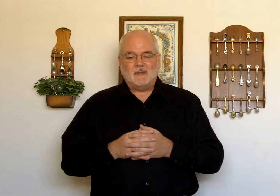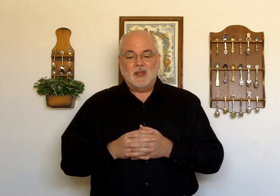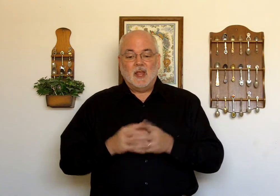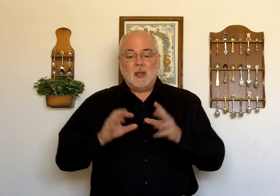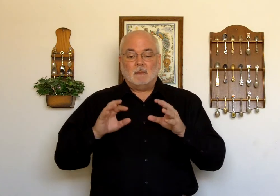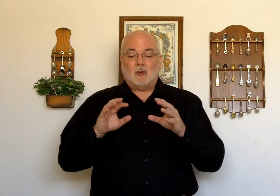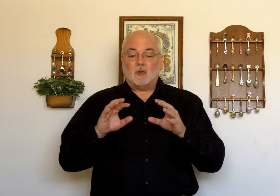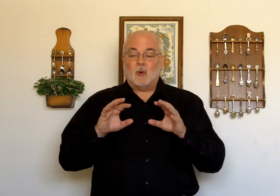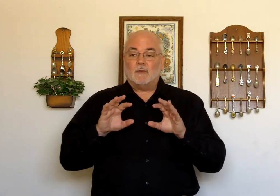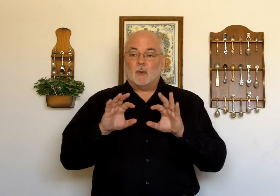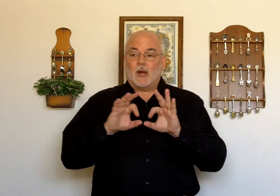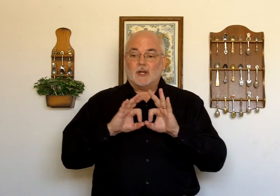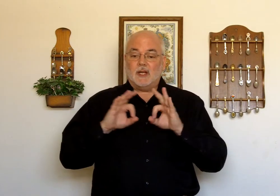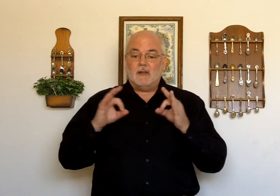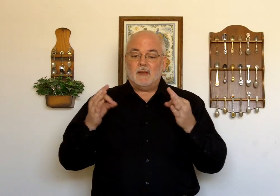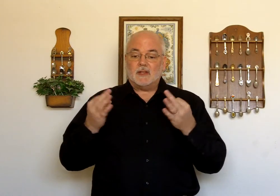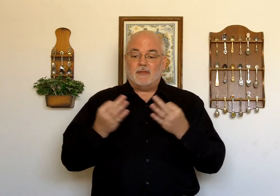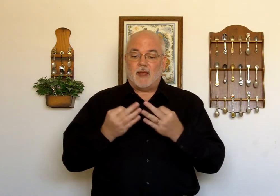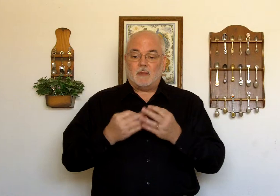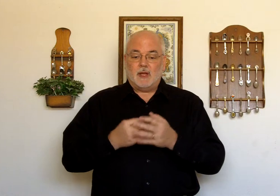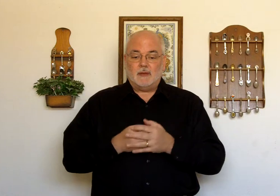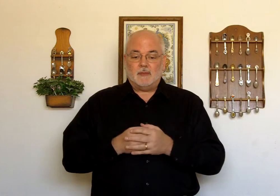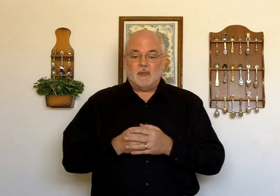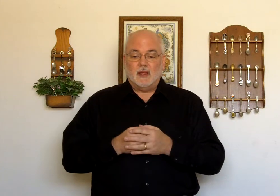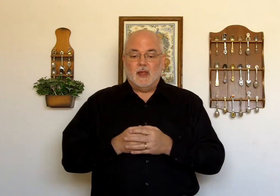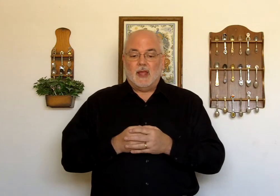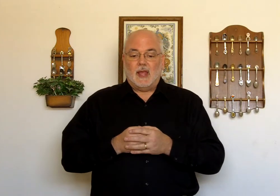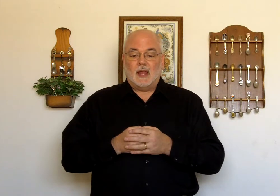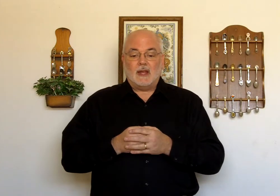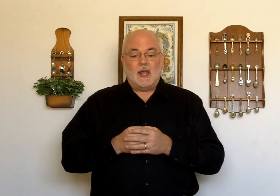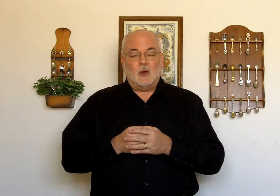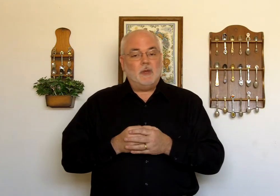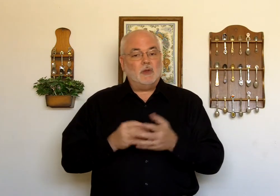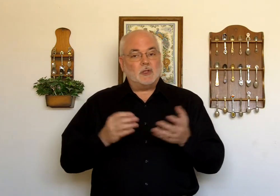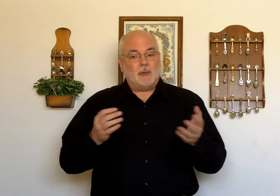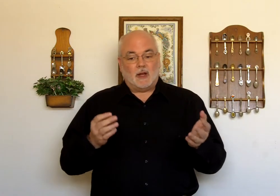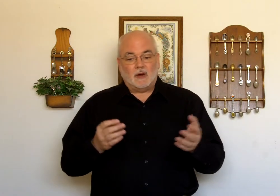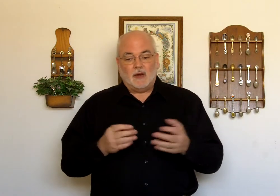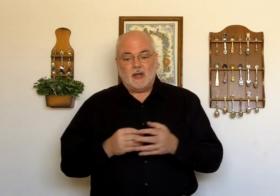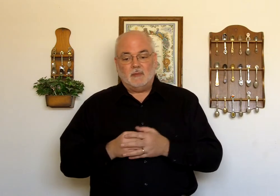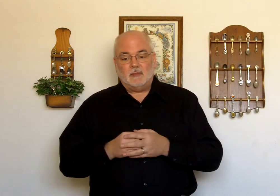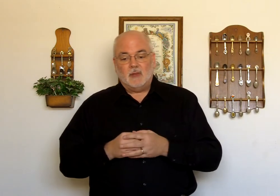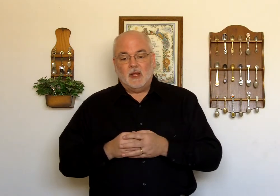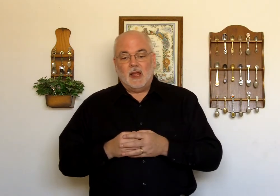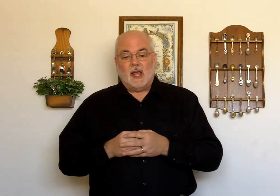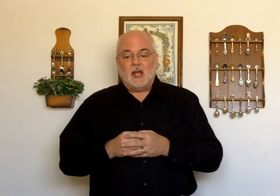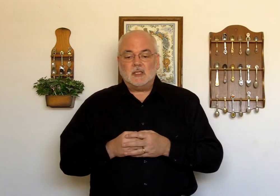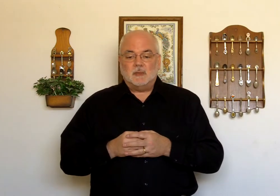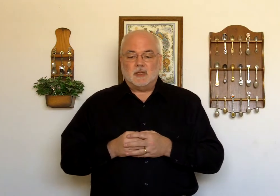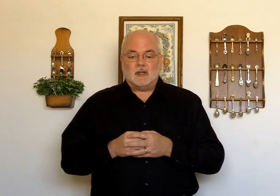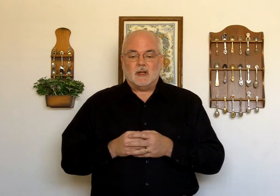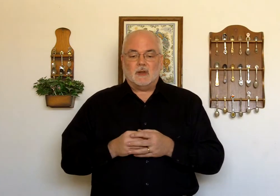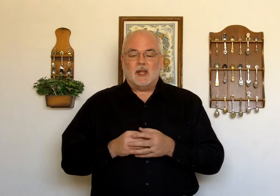But the word for relative is family. And Naomi, you spell her name. Husband. Okay?